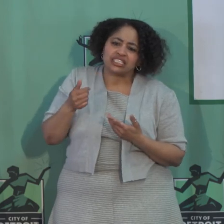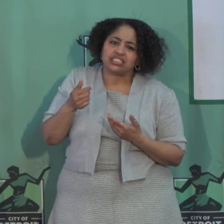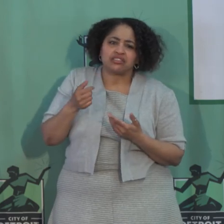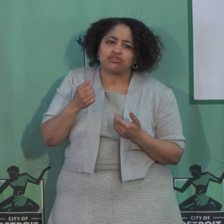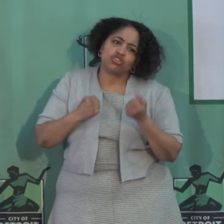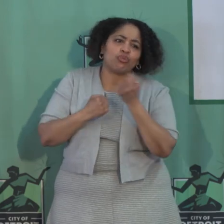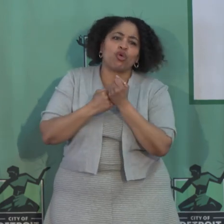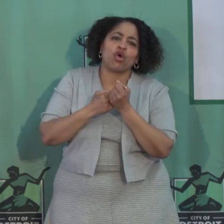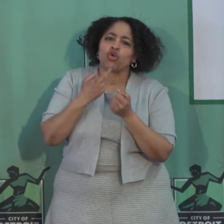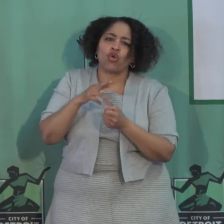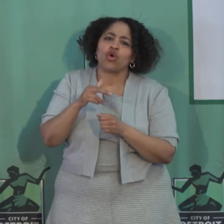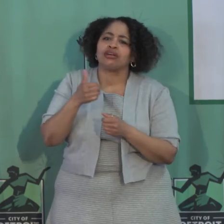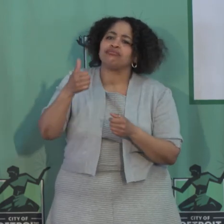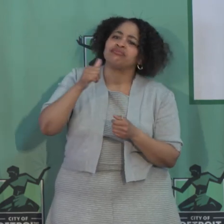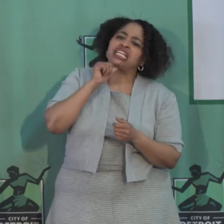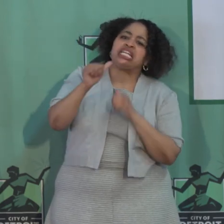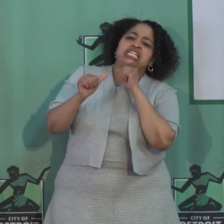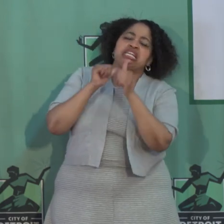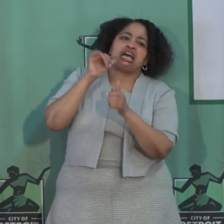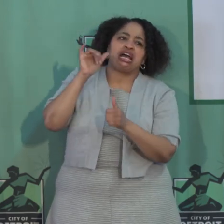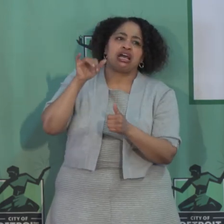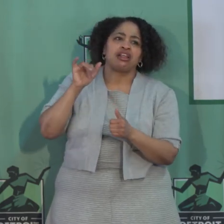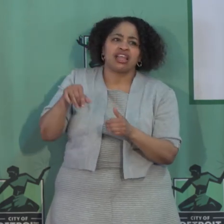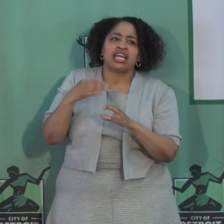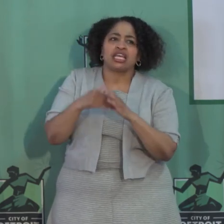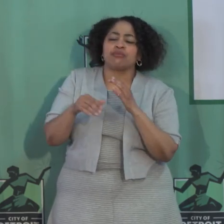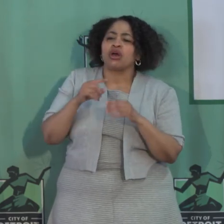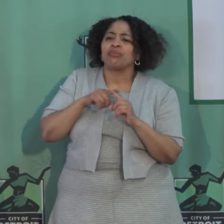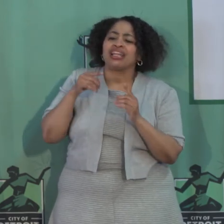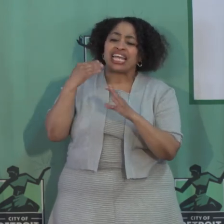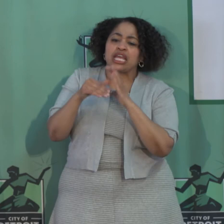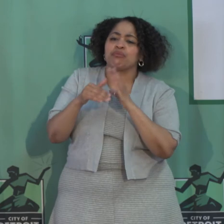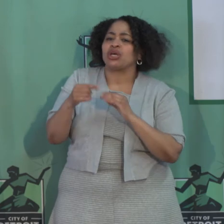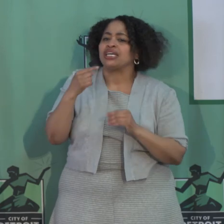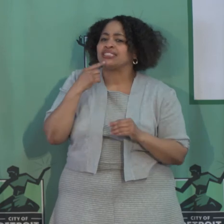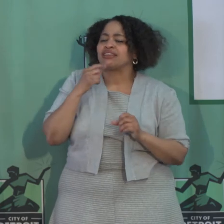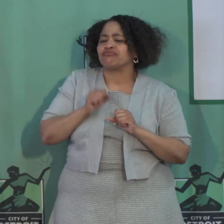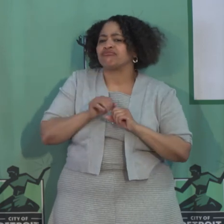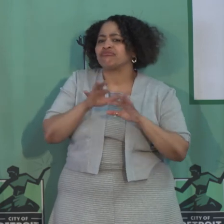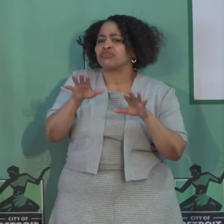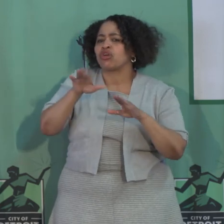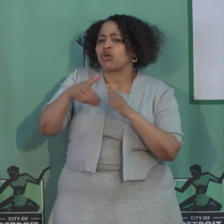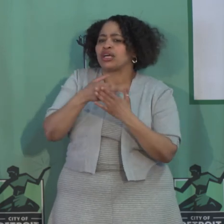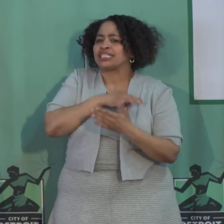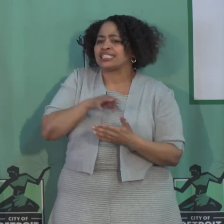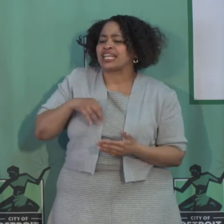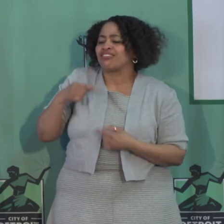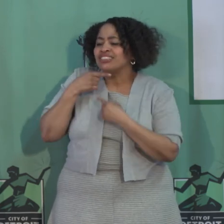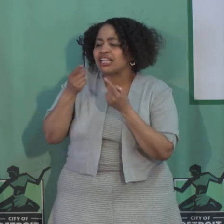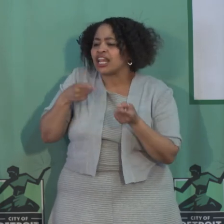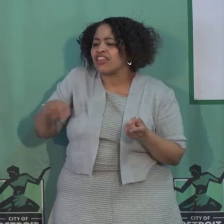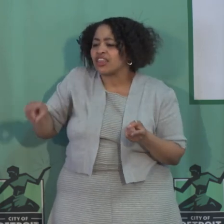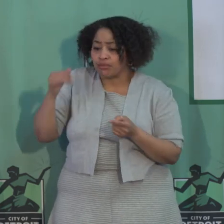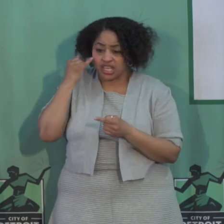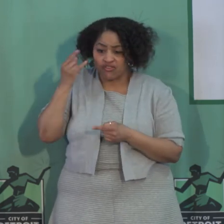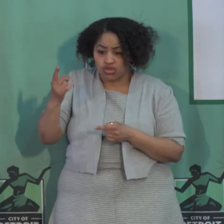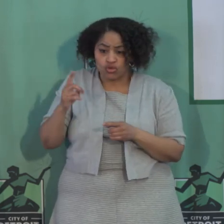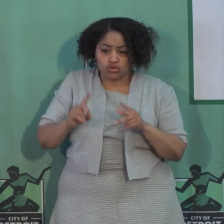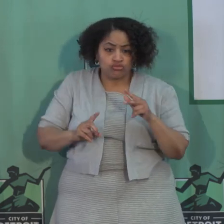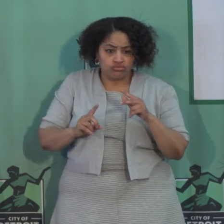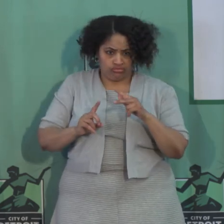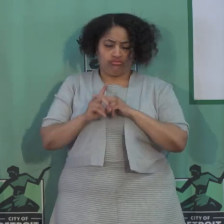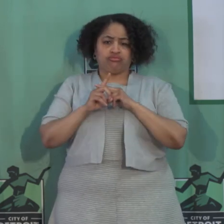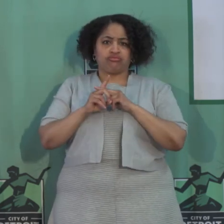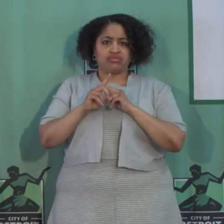substantiate it or deny it. The long and the short of it was an email that went out to all employees telling them that if you show